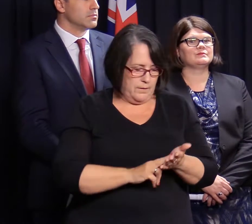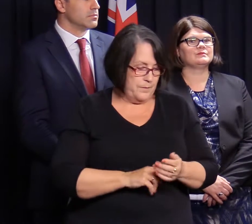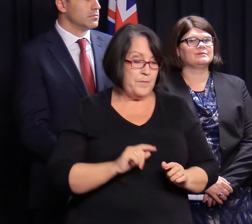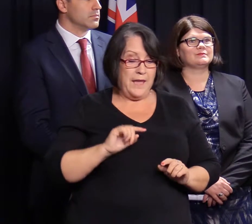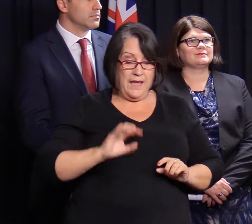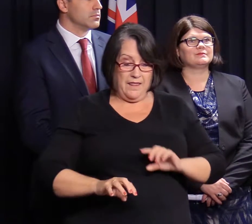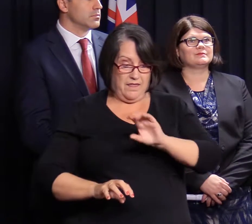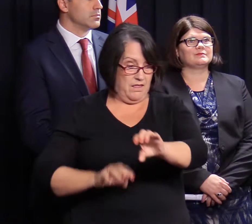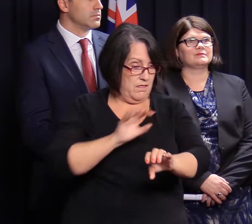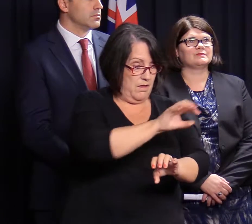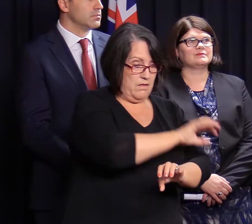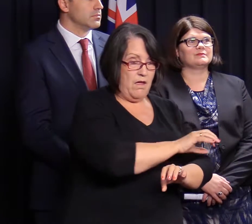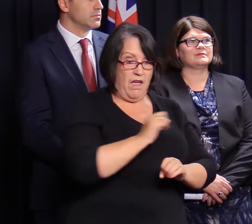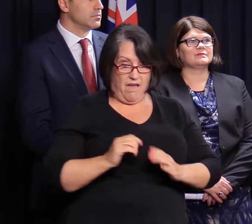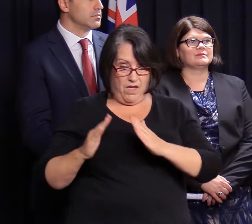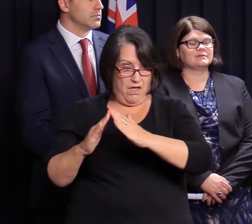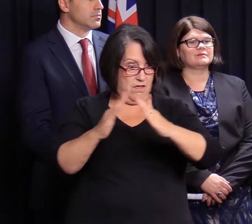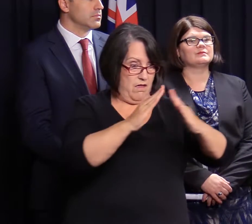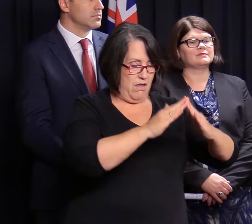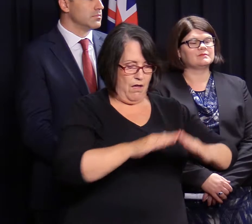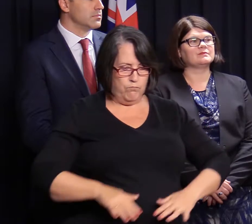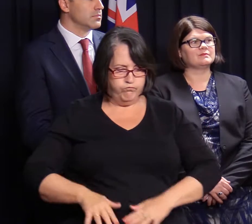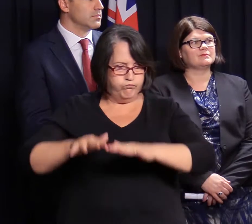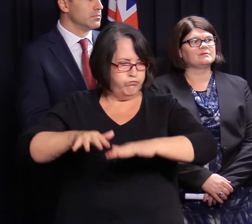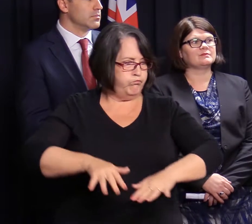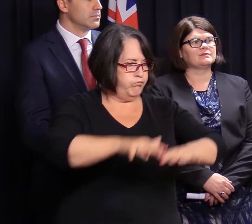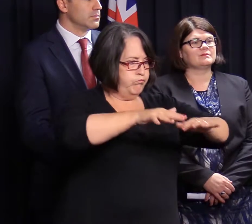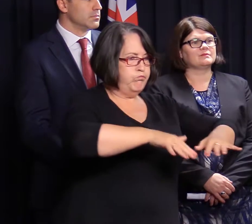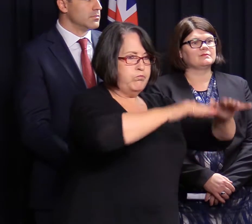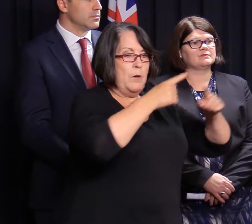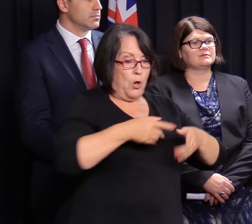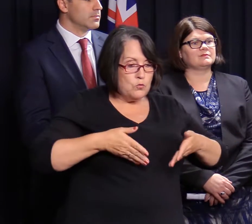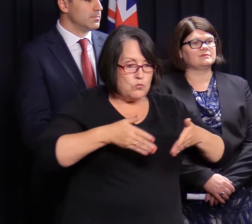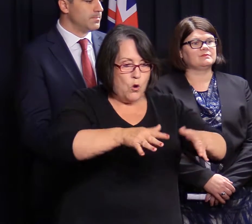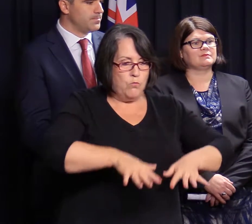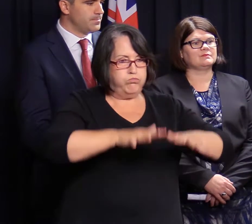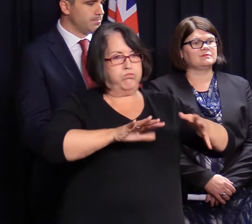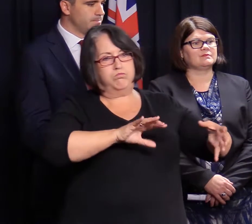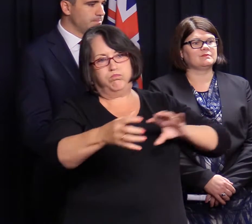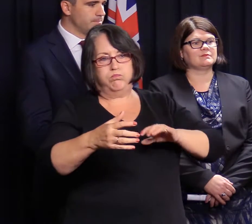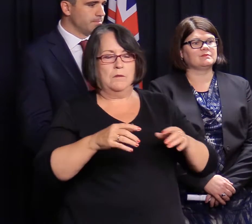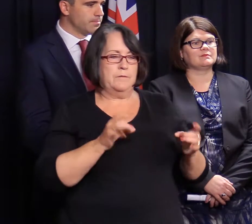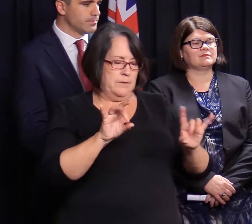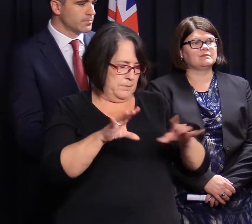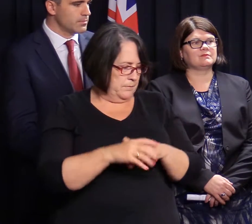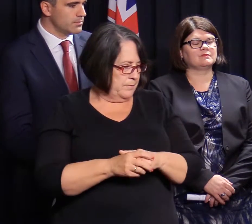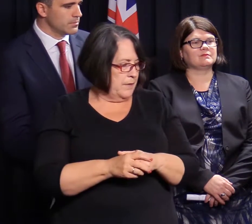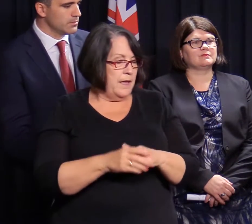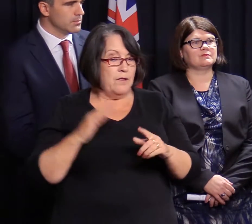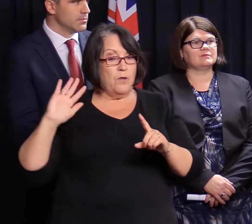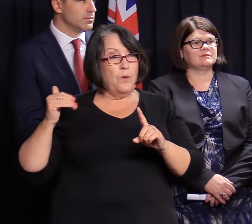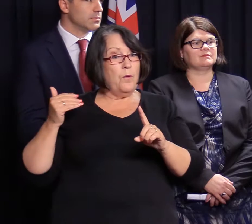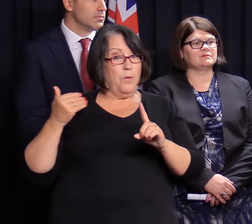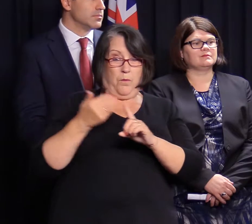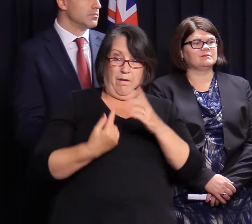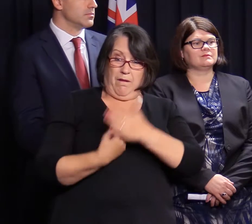those areas there were a number of properties that were inundated and we saw also damage to road infrastructure. Throughout the course of the event there were a